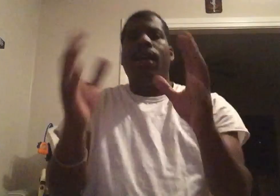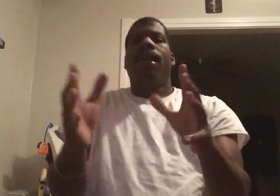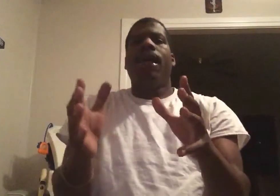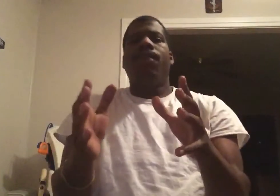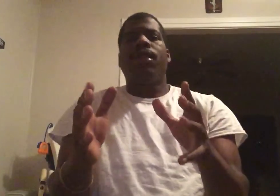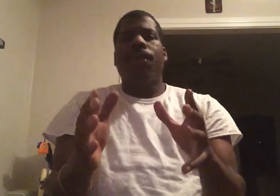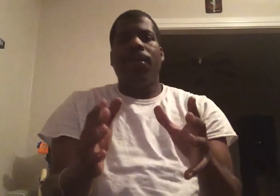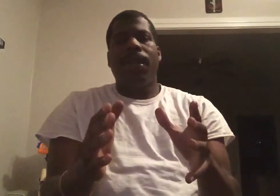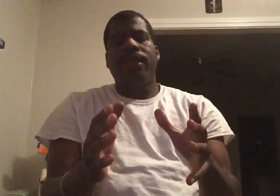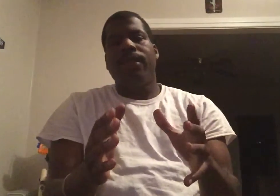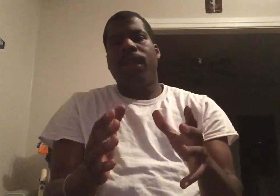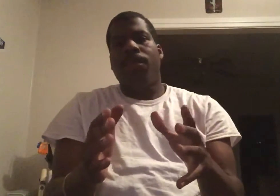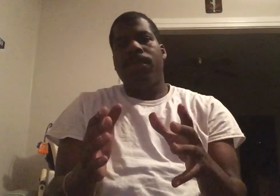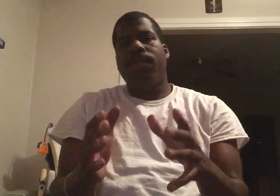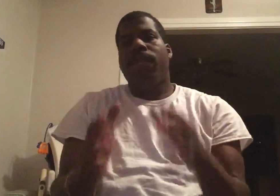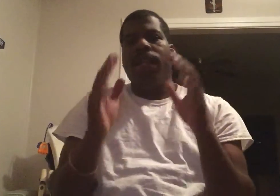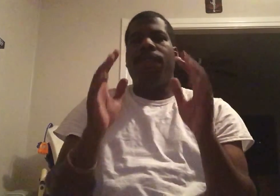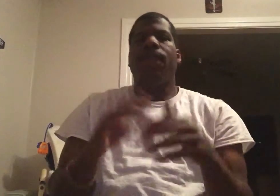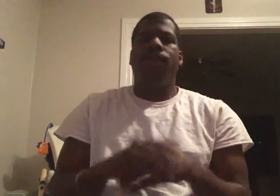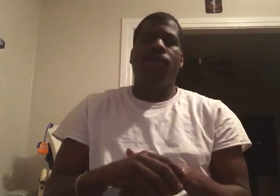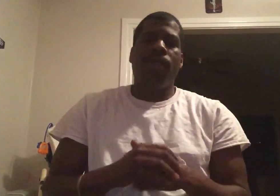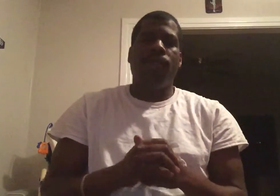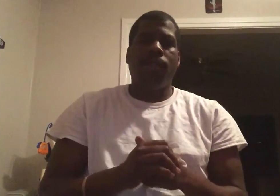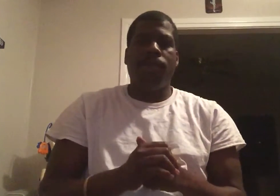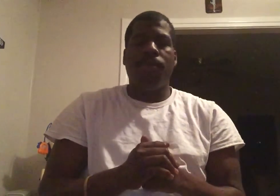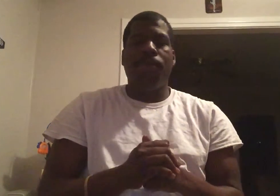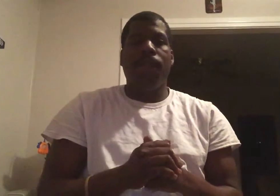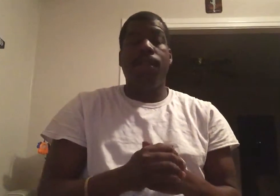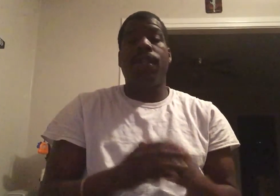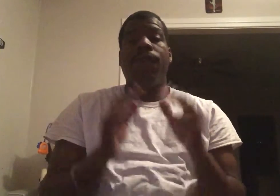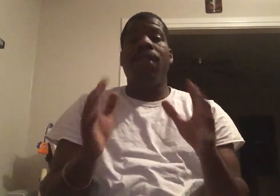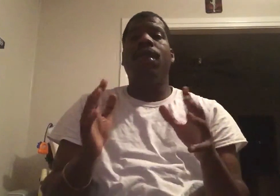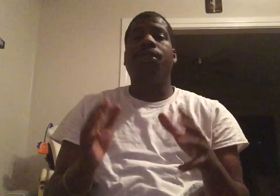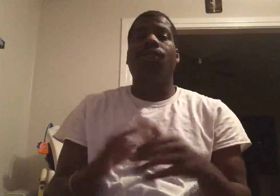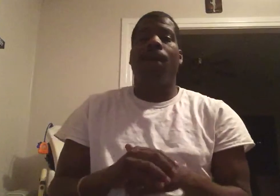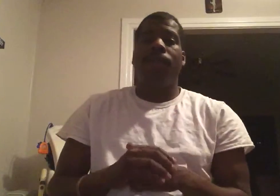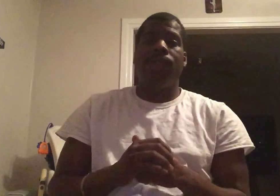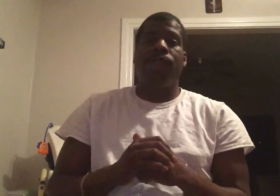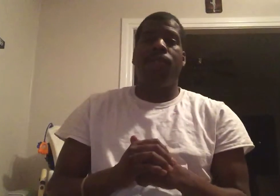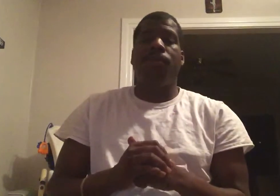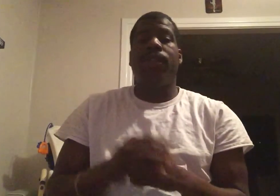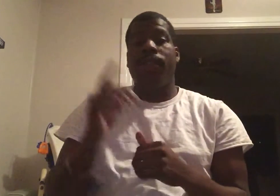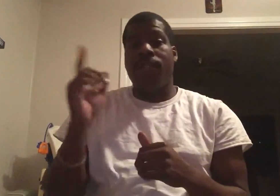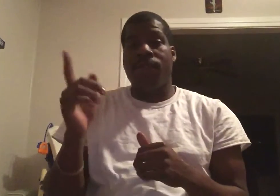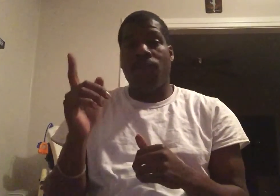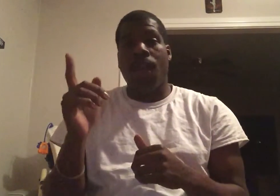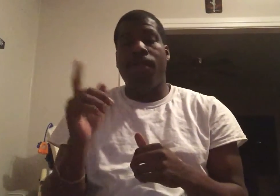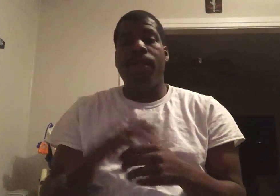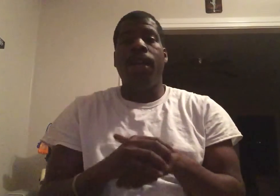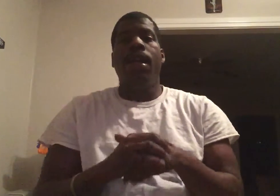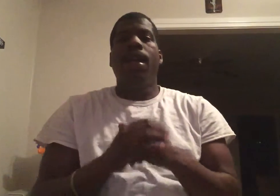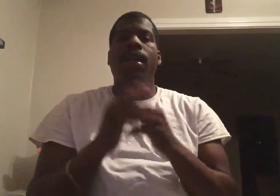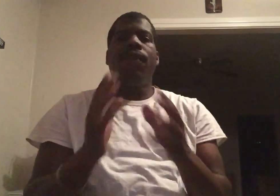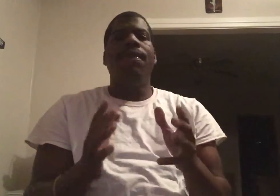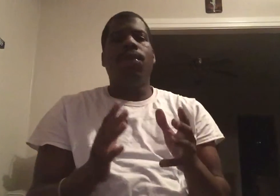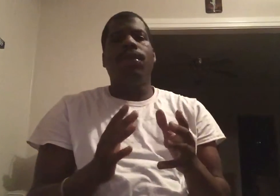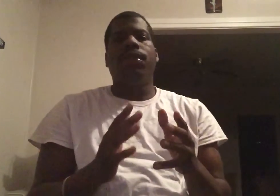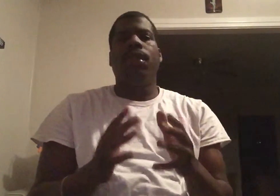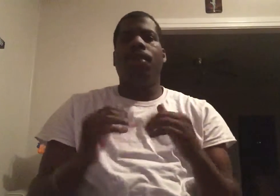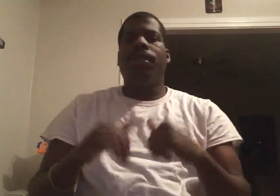Hey, what's up everybody? This is Eric Bridges again, and thank you so much for coming to my page if you're not subscribed ladies and gentlemen Please hit that subscribe button and if you have any questions or comments